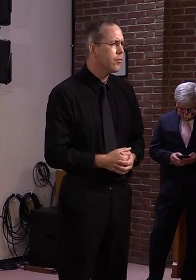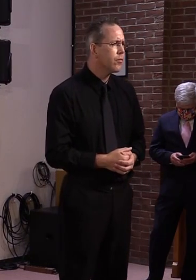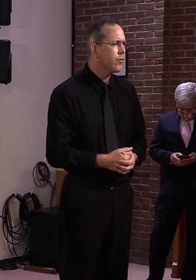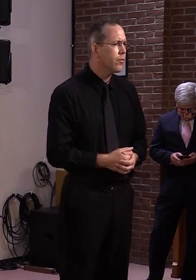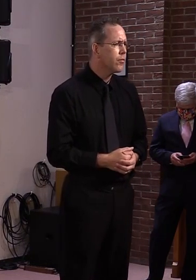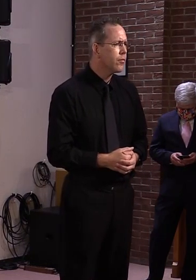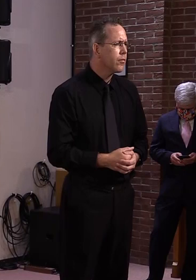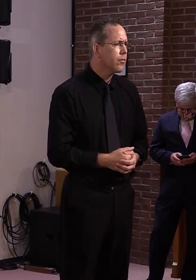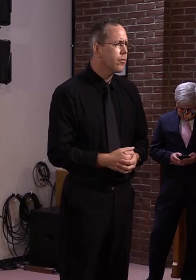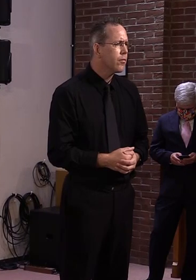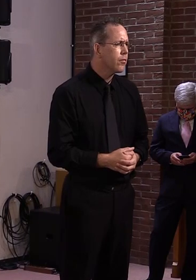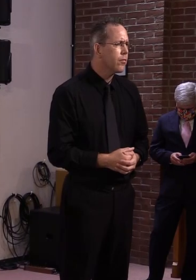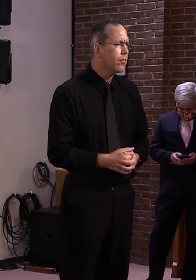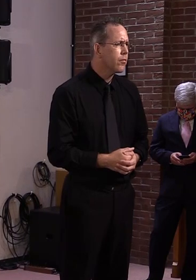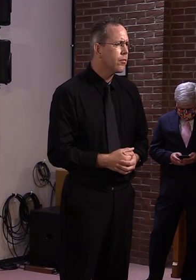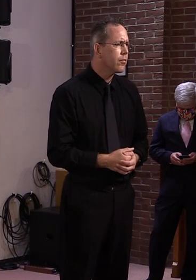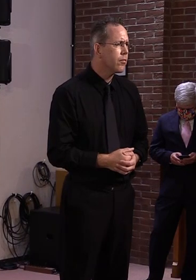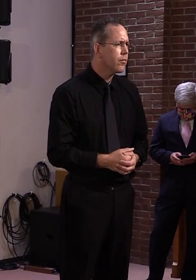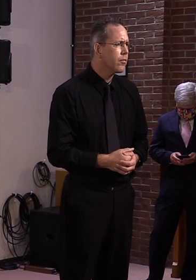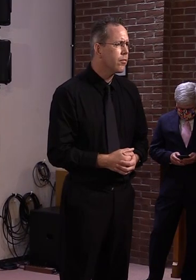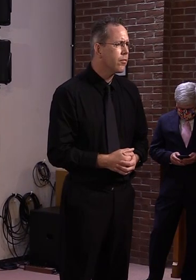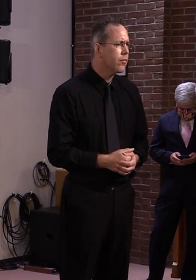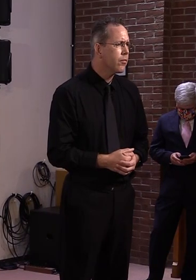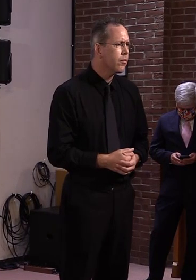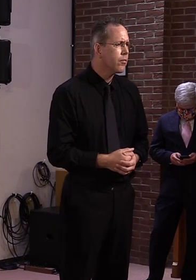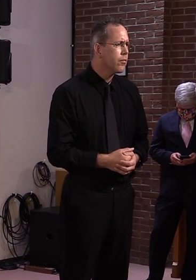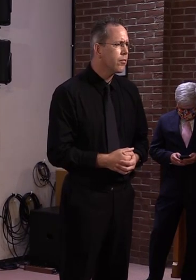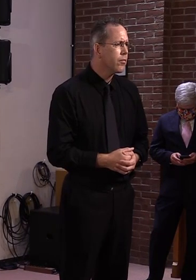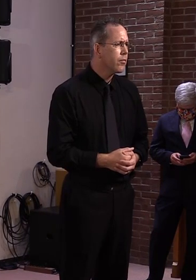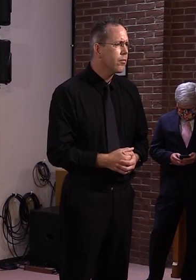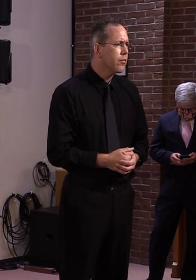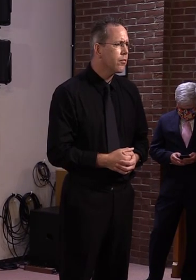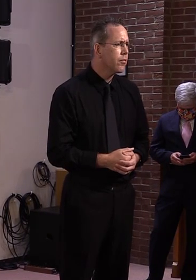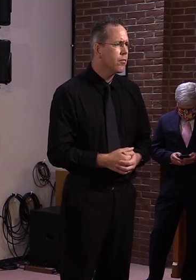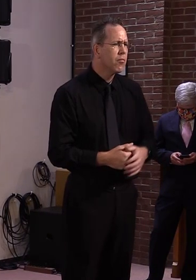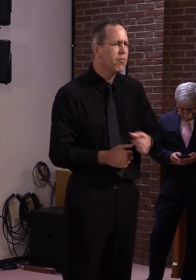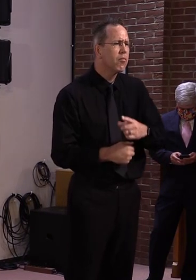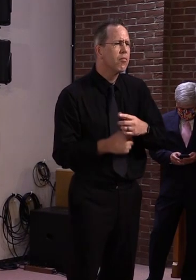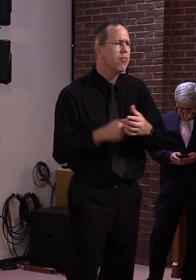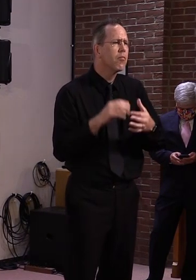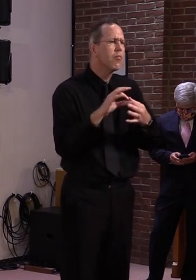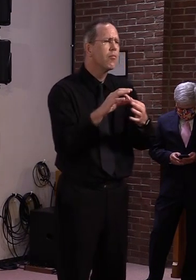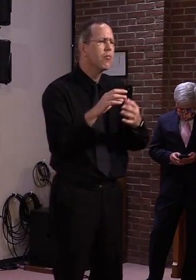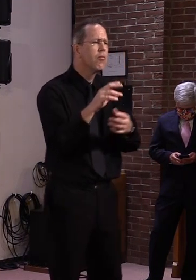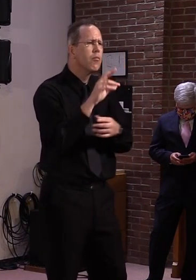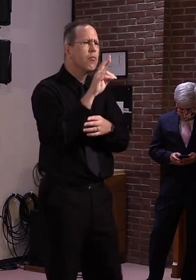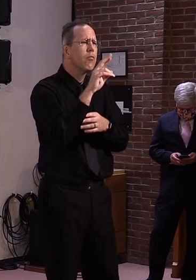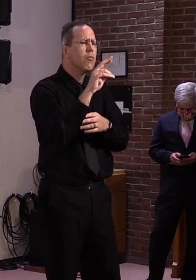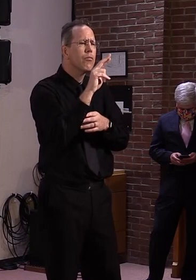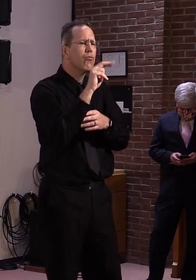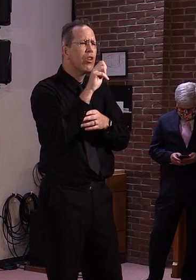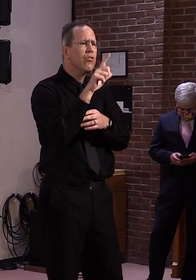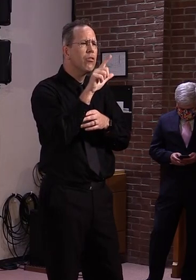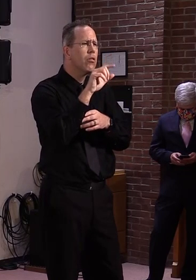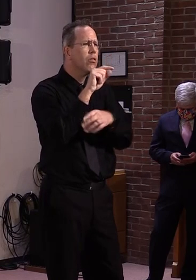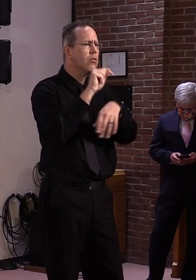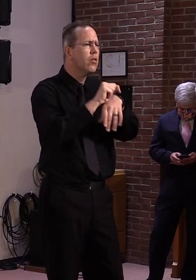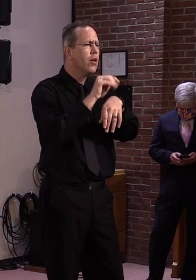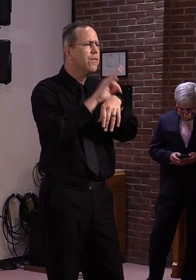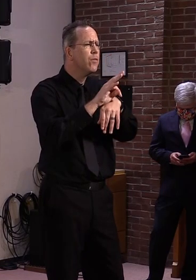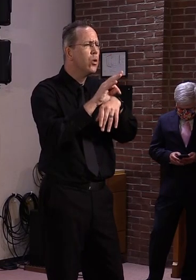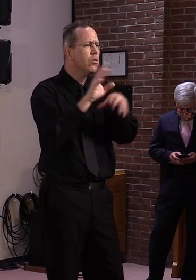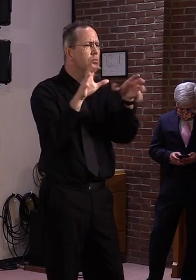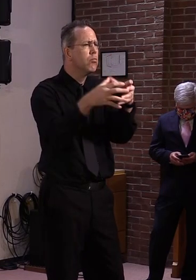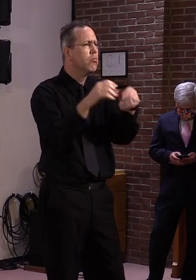unfortunate that we were, they were in session last week and they've been in session since January. Uh, and we've known about this issue for a few